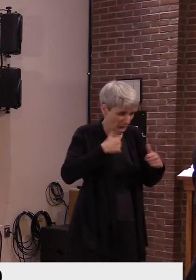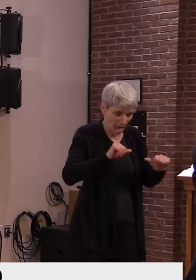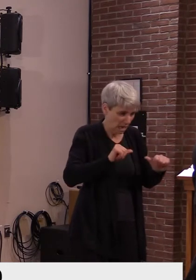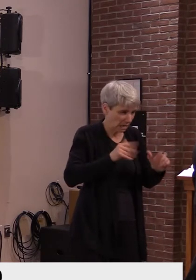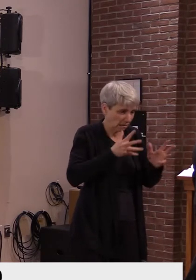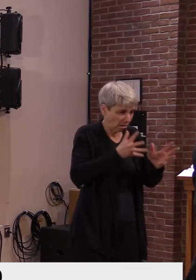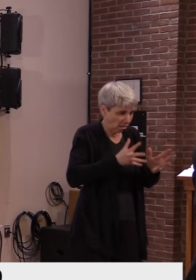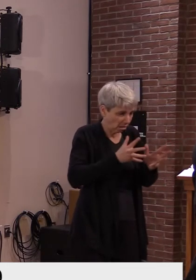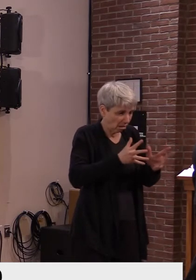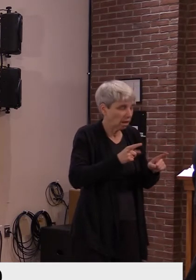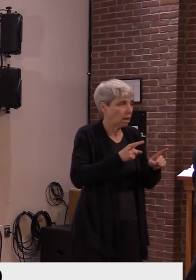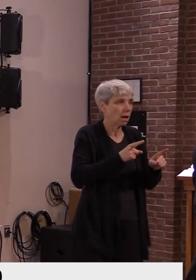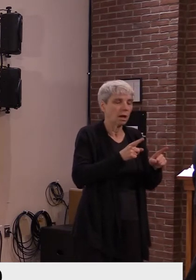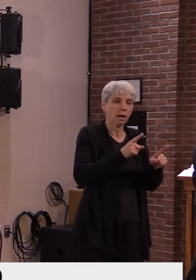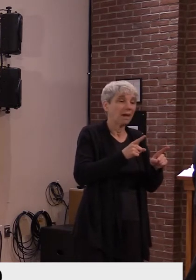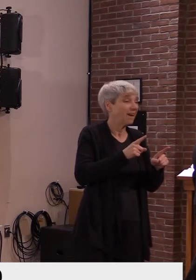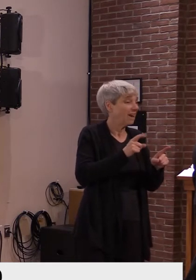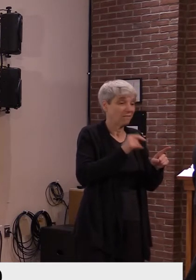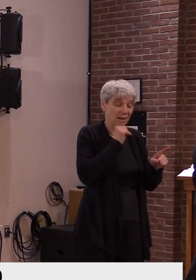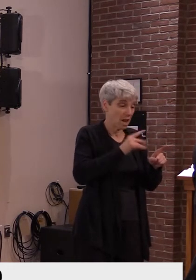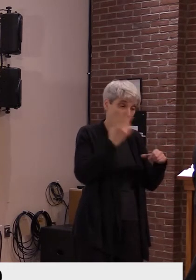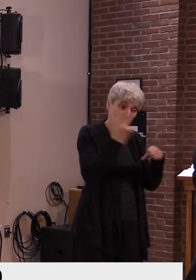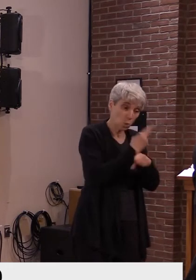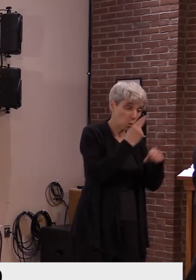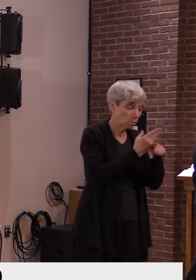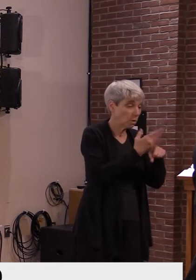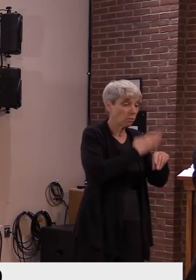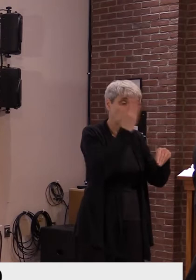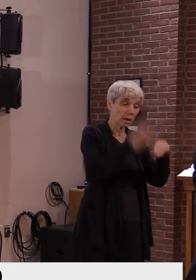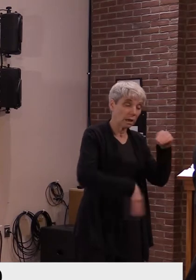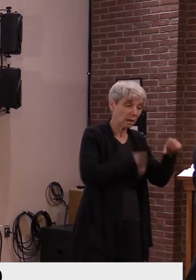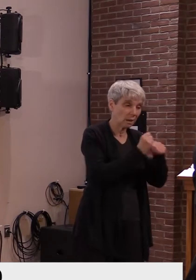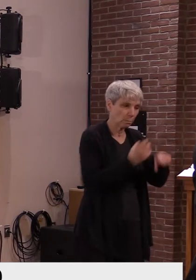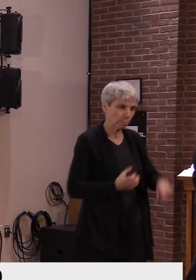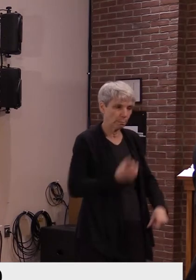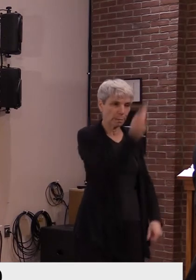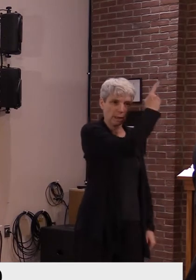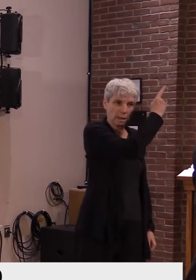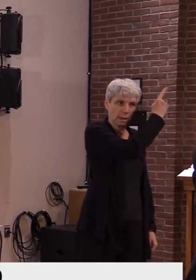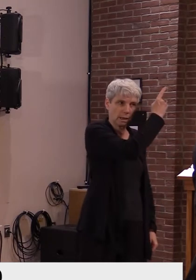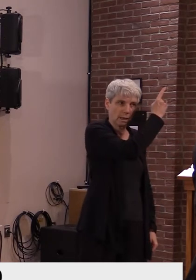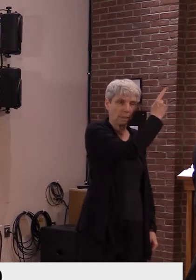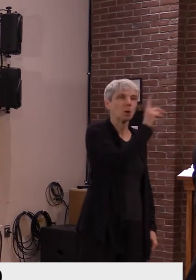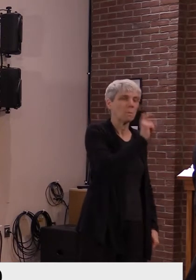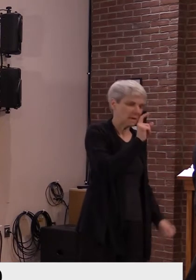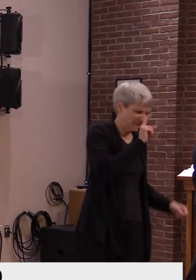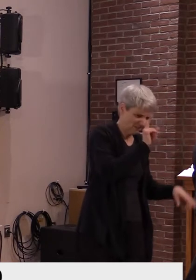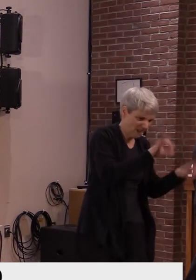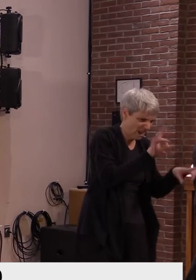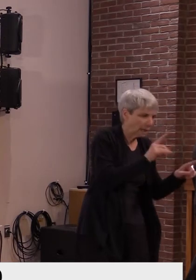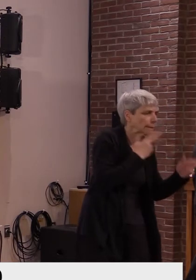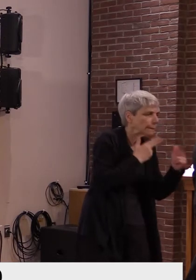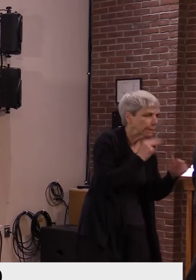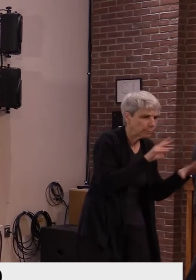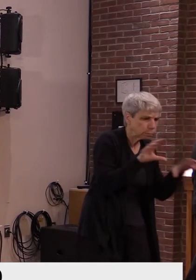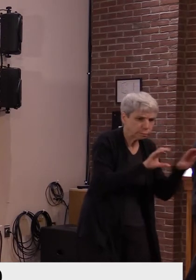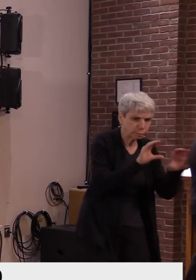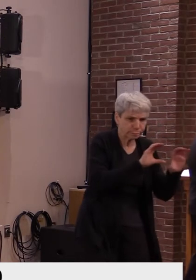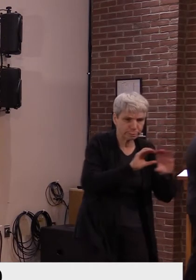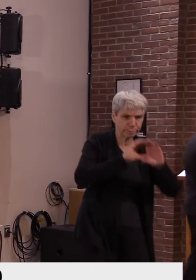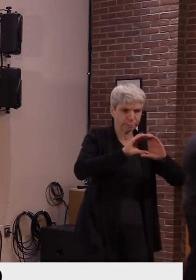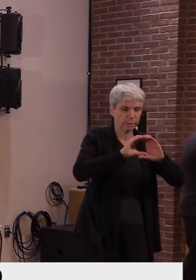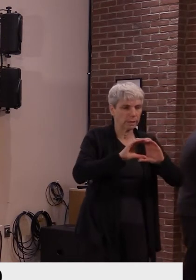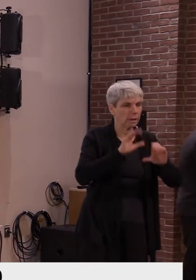the end of the year. And if there isn't, uh, we want to put them to good use to help some of these, uh, these businesses